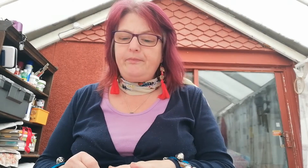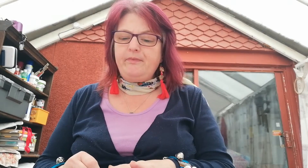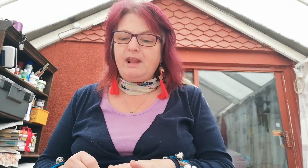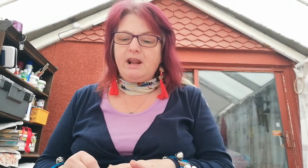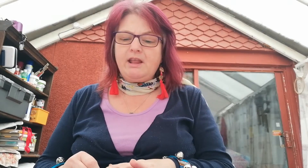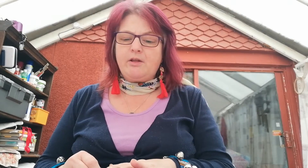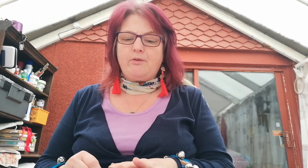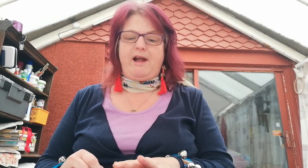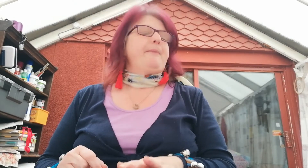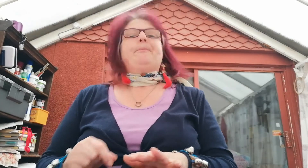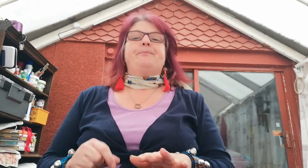Right.